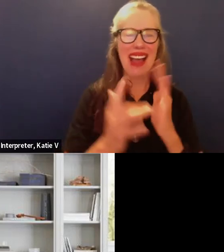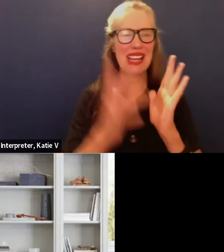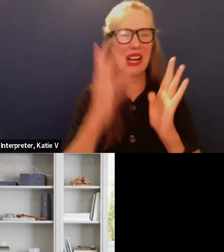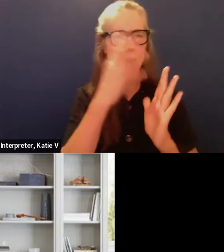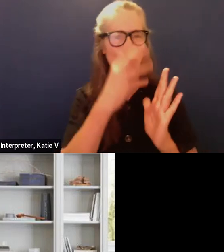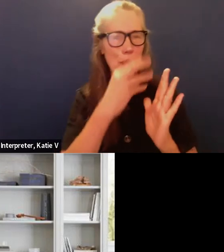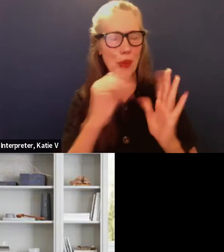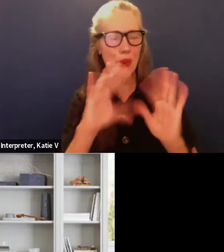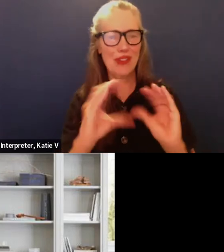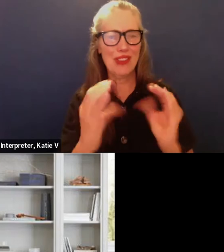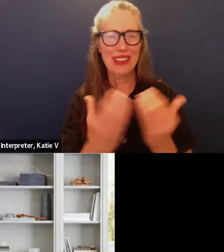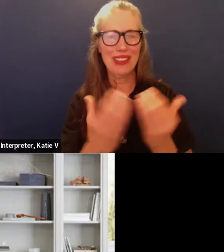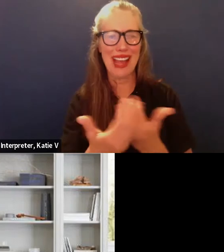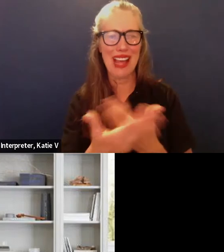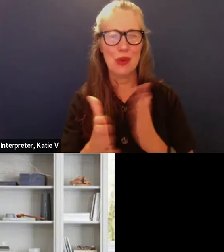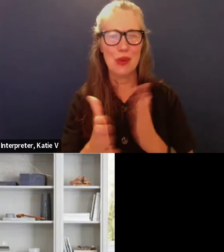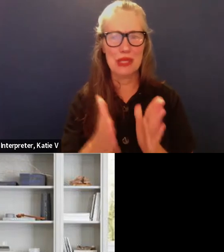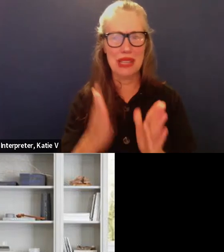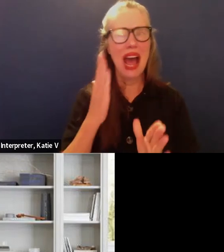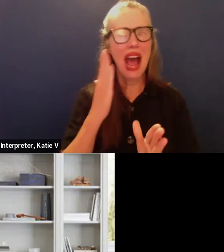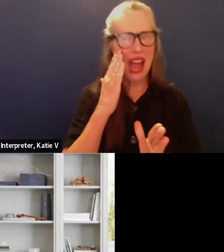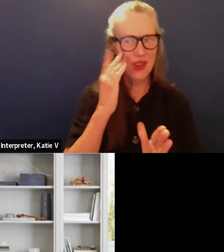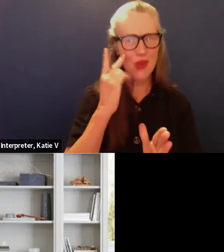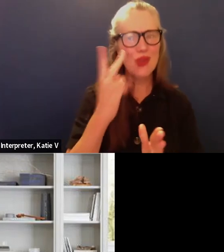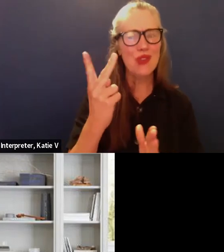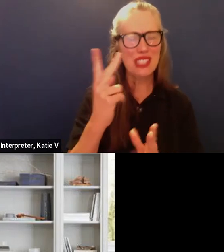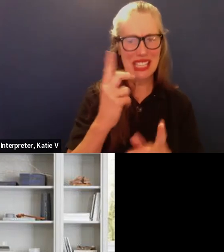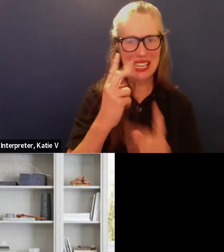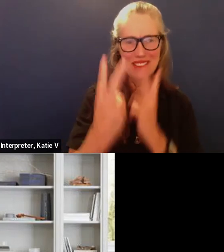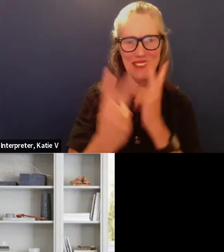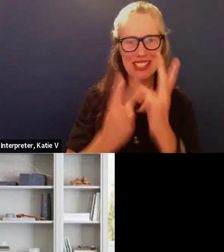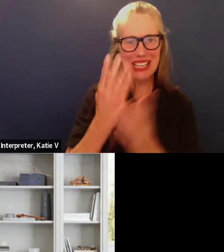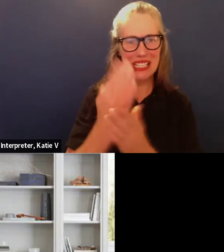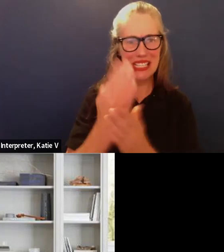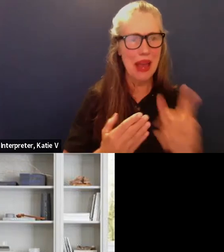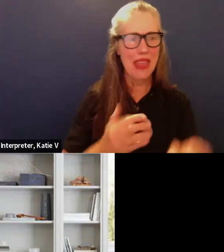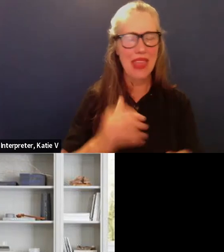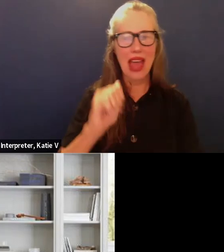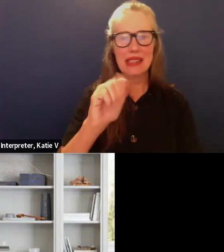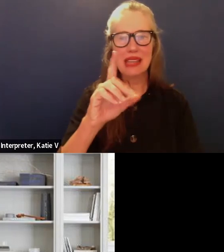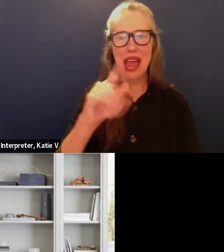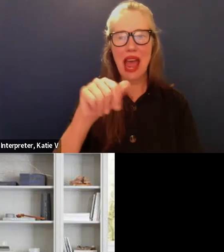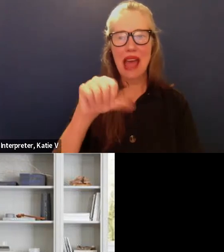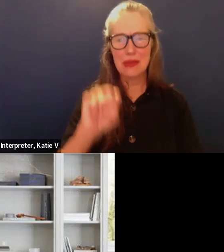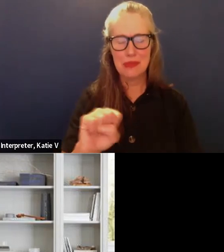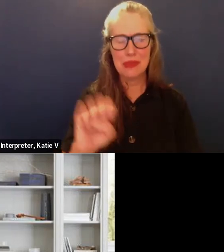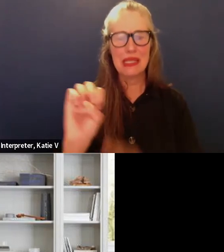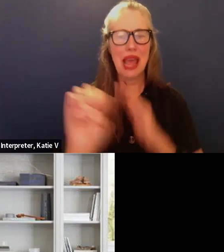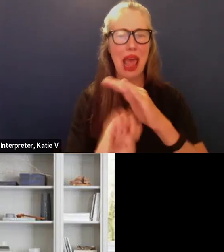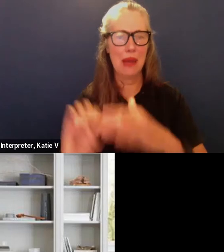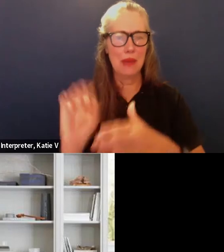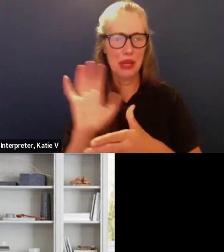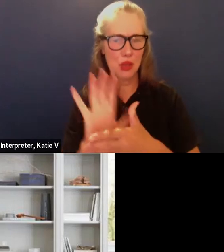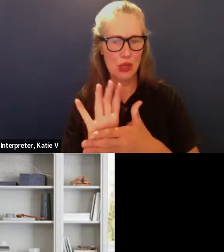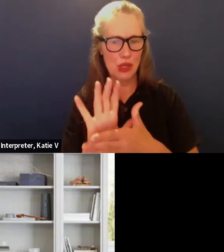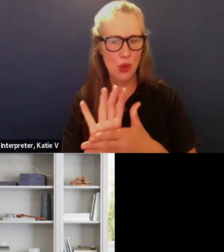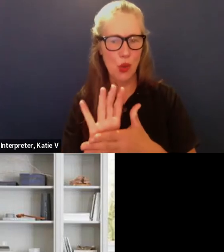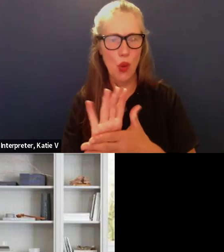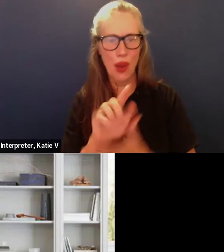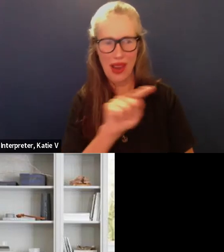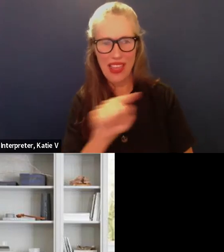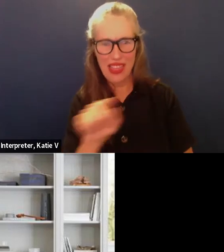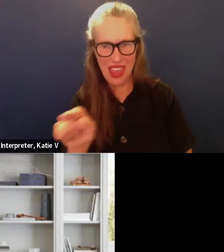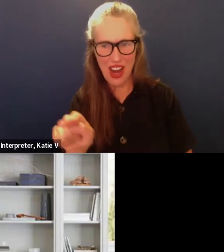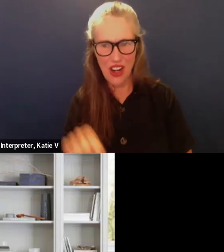that you've had a chance to see some of them as we've been going along that's a picture of adams elementary there and we have done